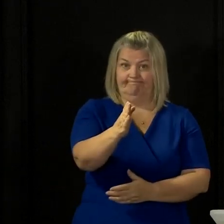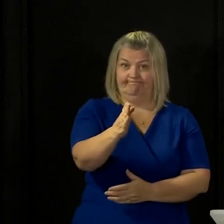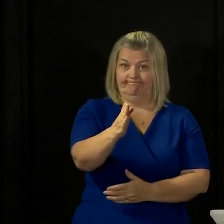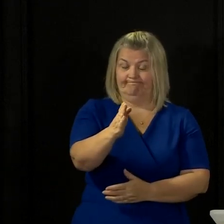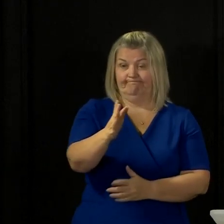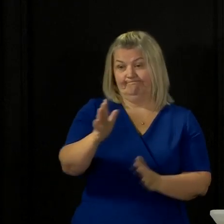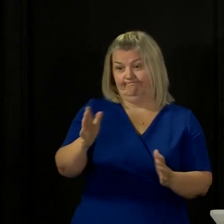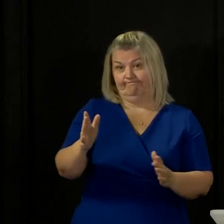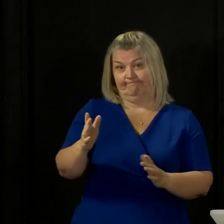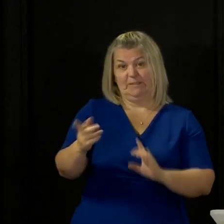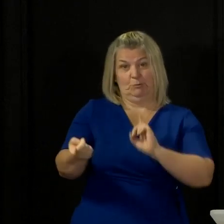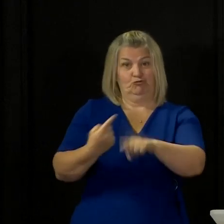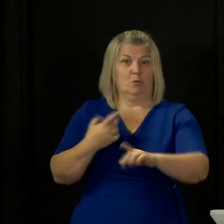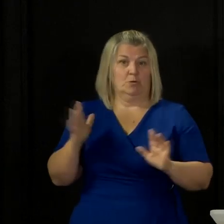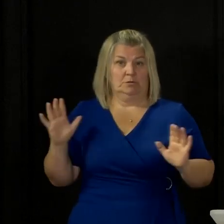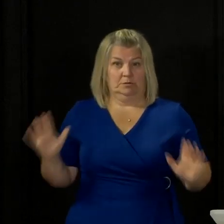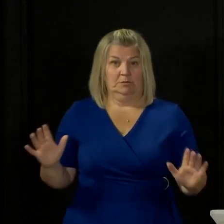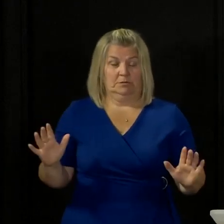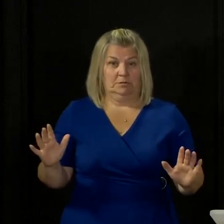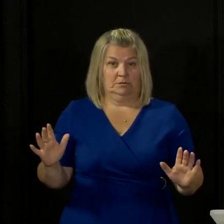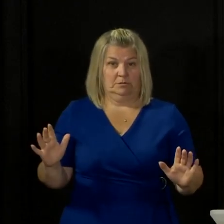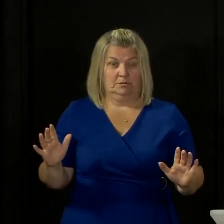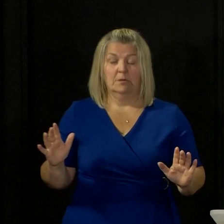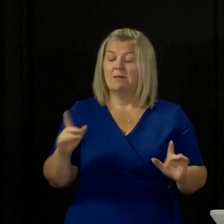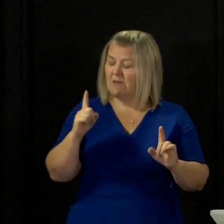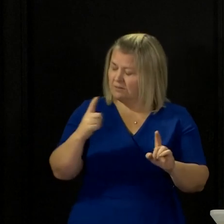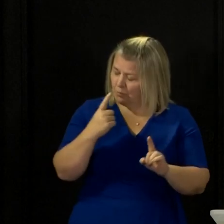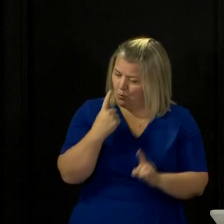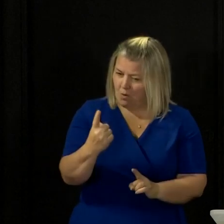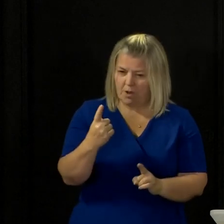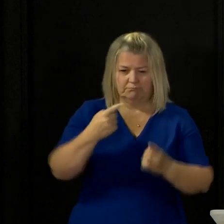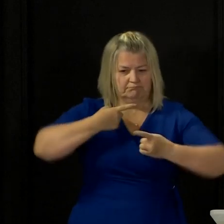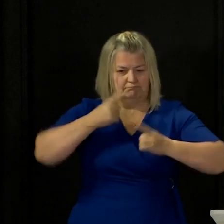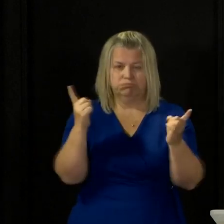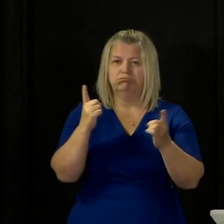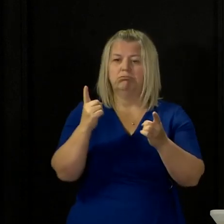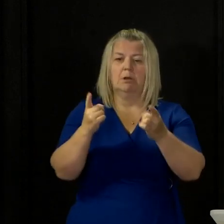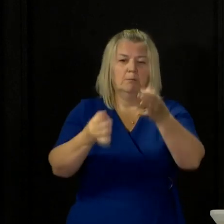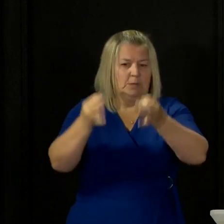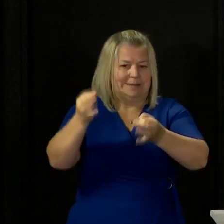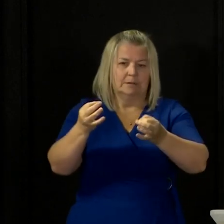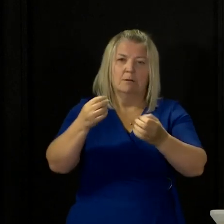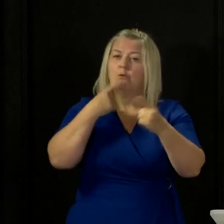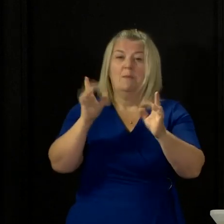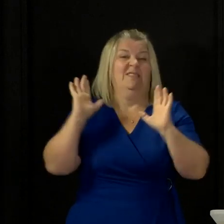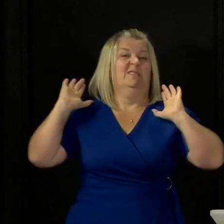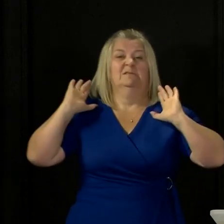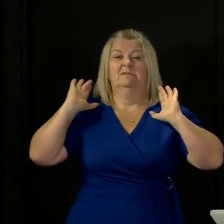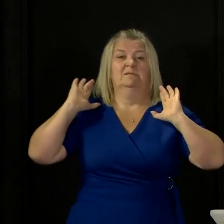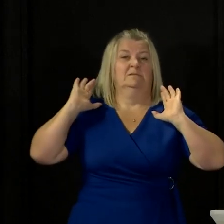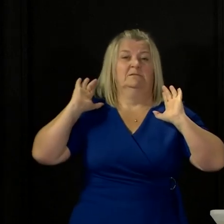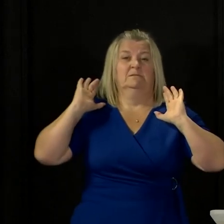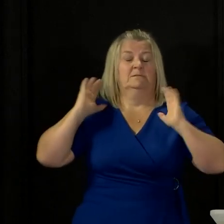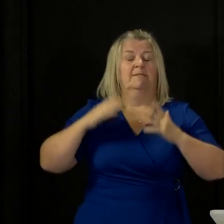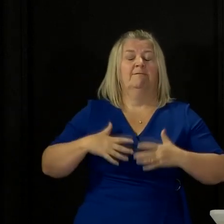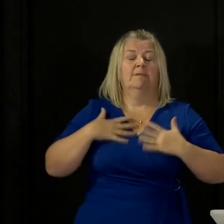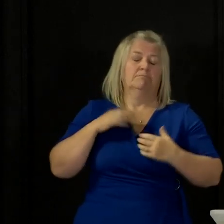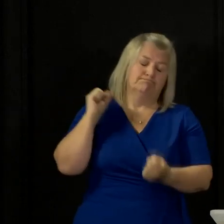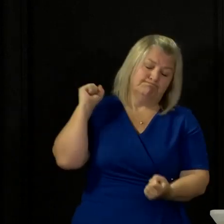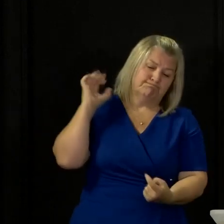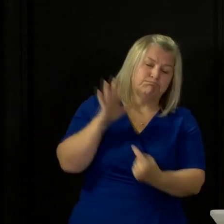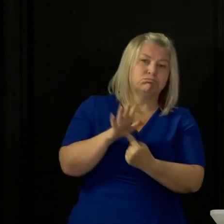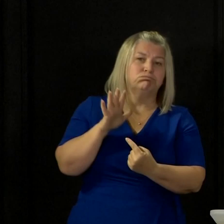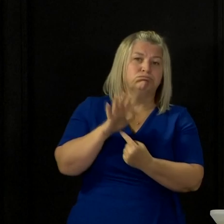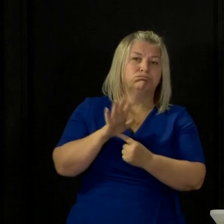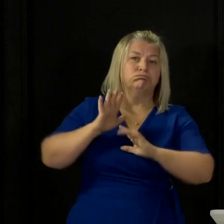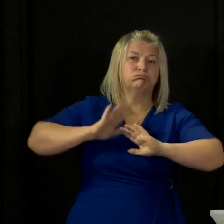said what they've said this morning, but that's my only party political comment because I actually fundamentally believe